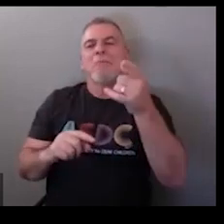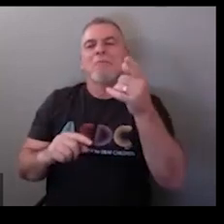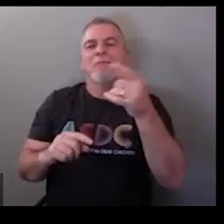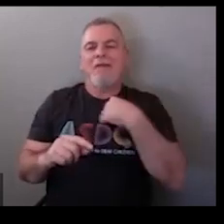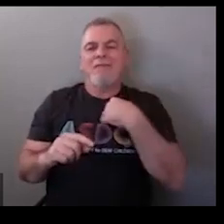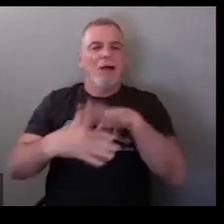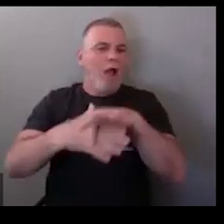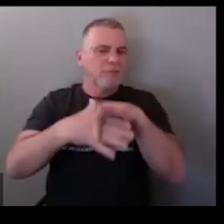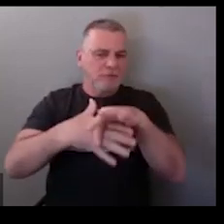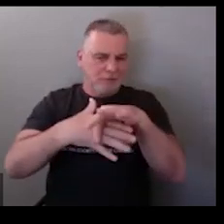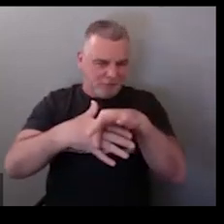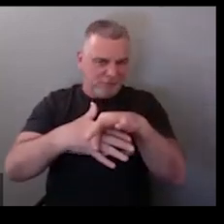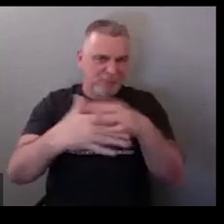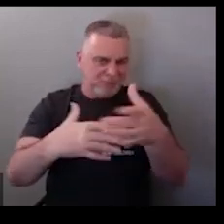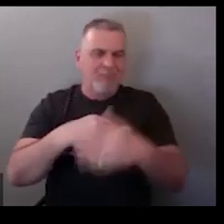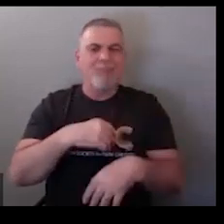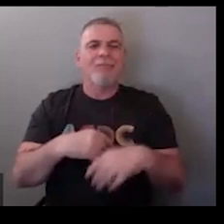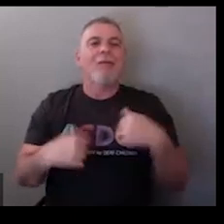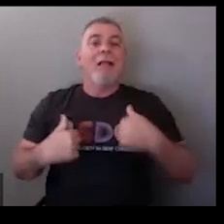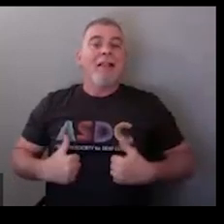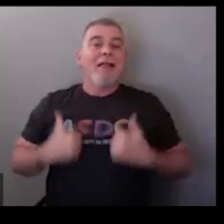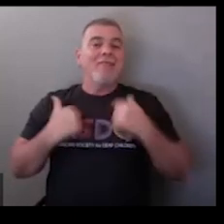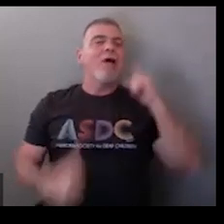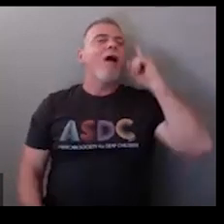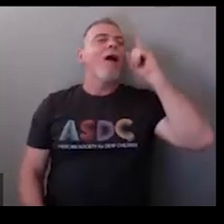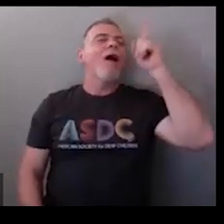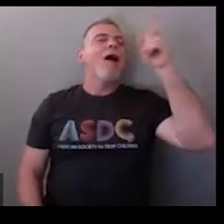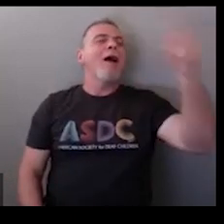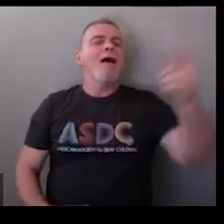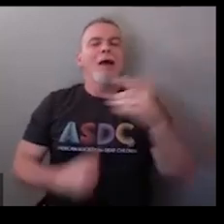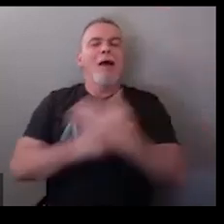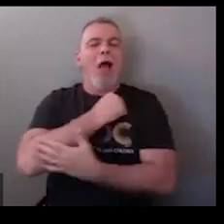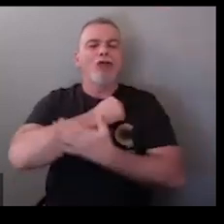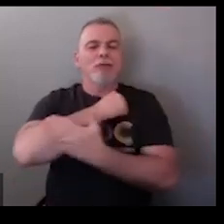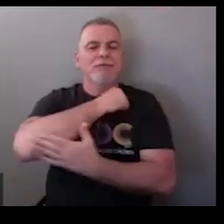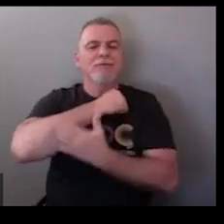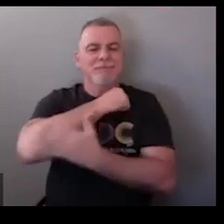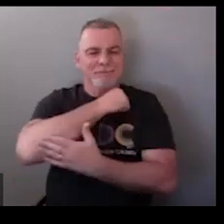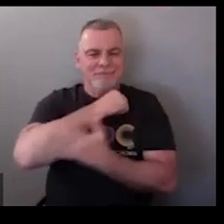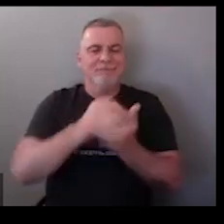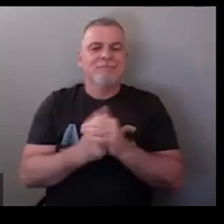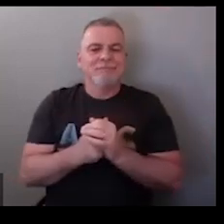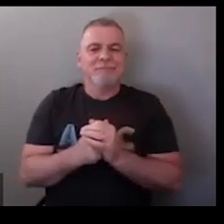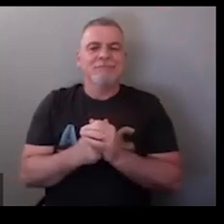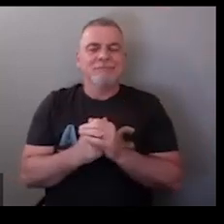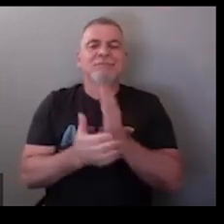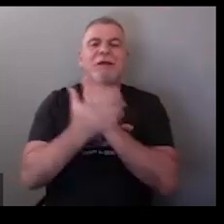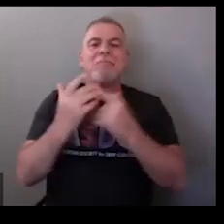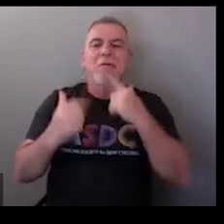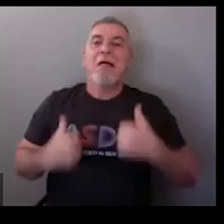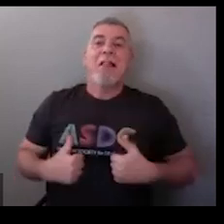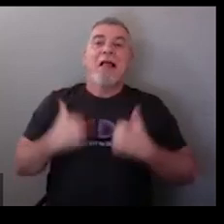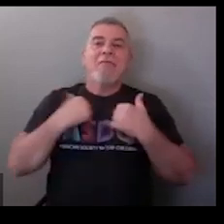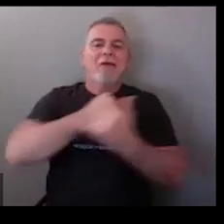if you're talking about like again this is very content dependent if i live you know way over there on in the country